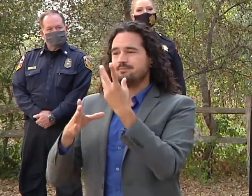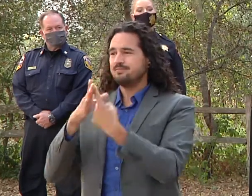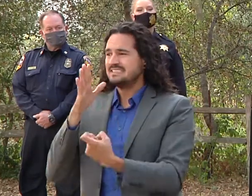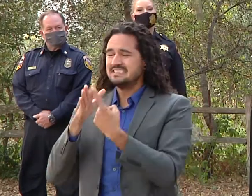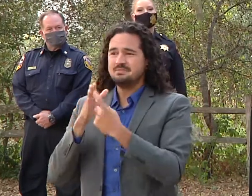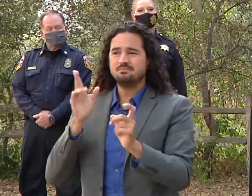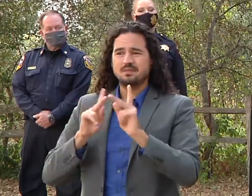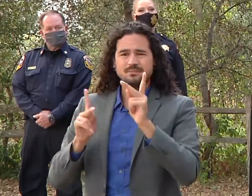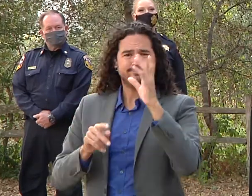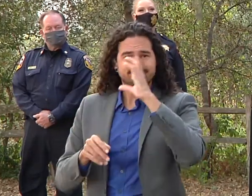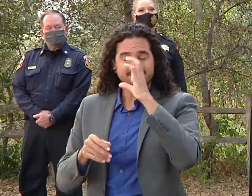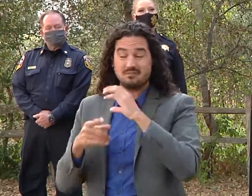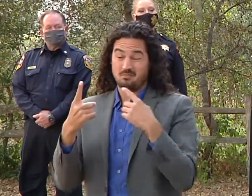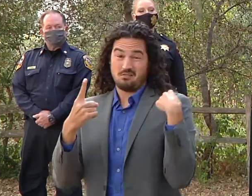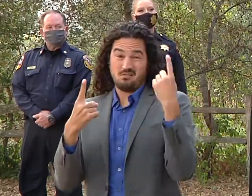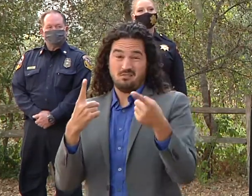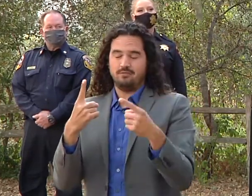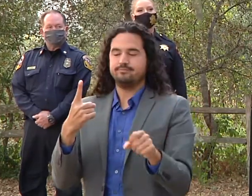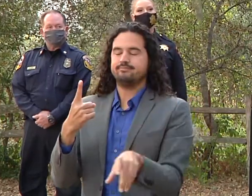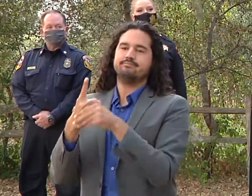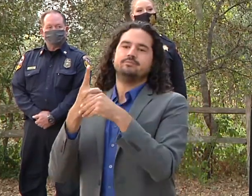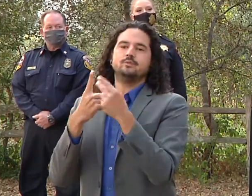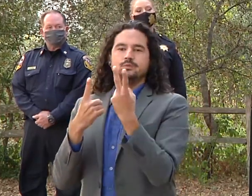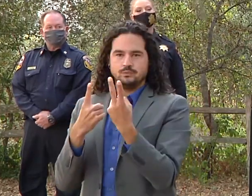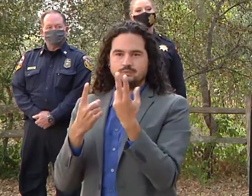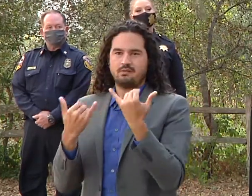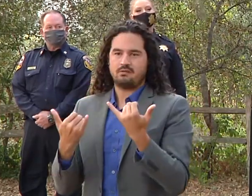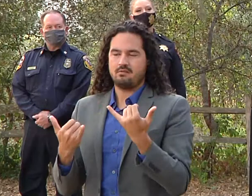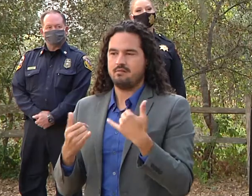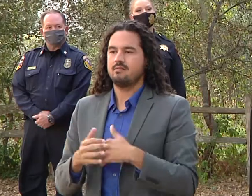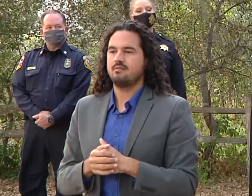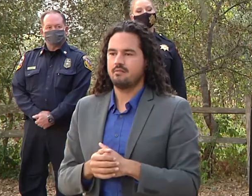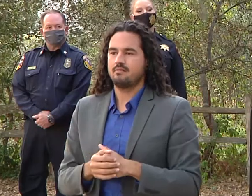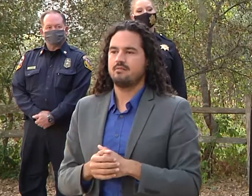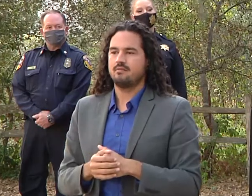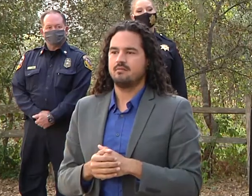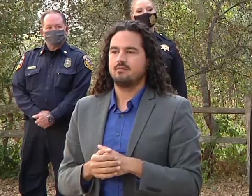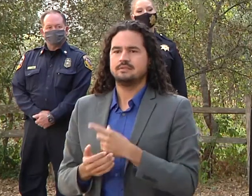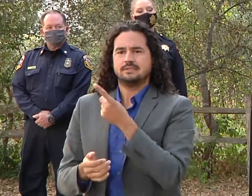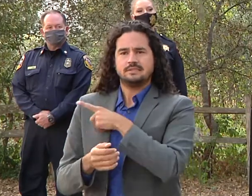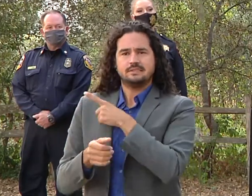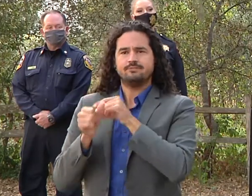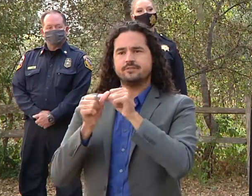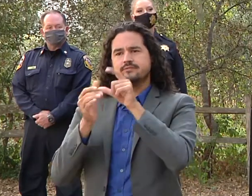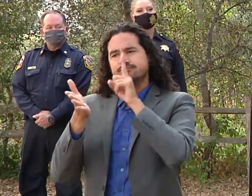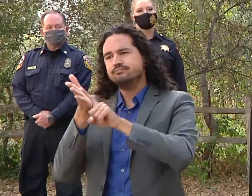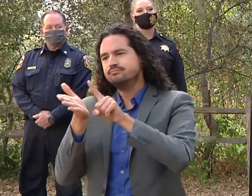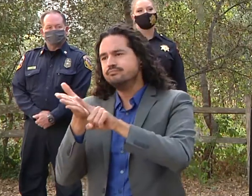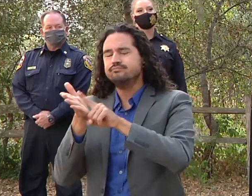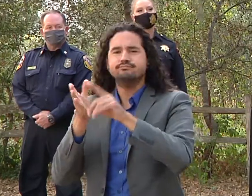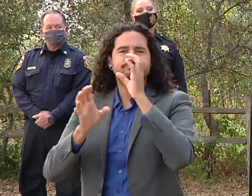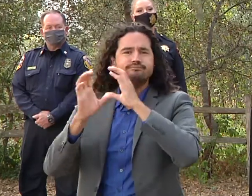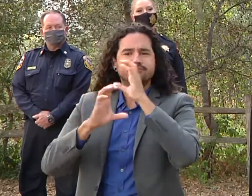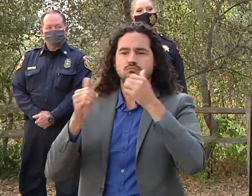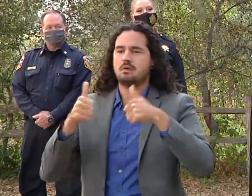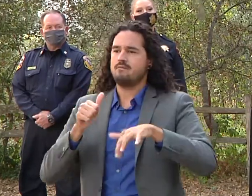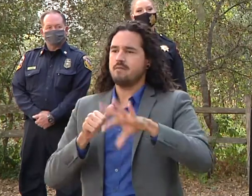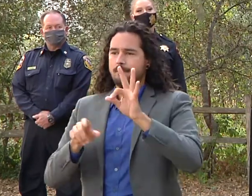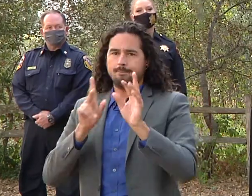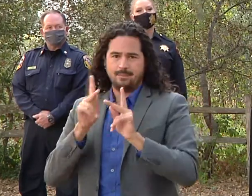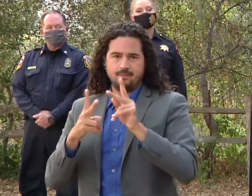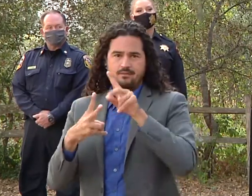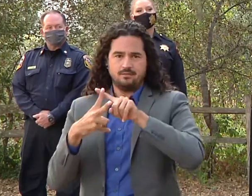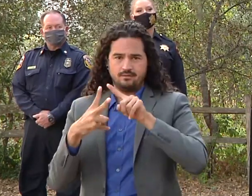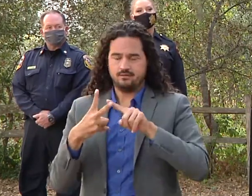detectives are working on that uh and again we will continue to work on that until we find where these uh where these folks are